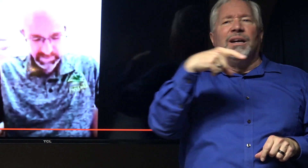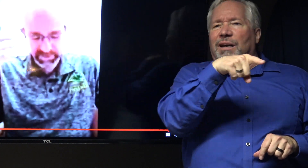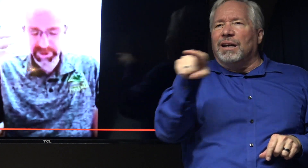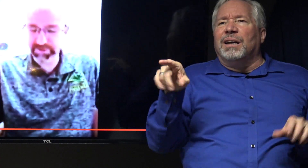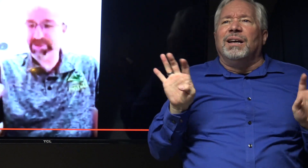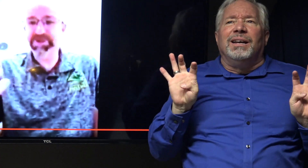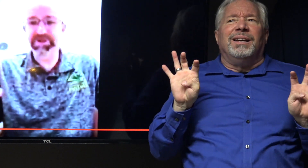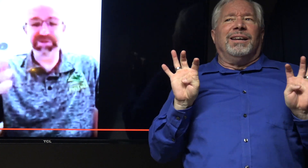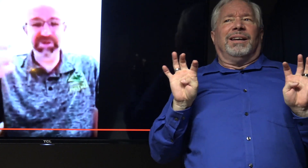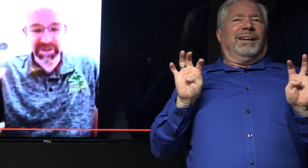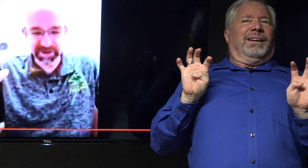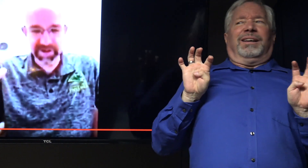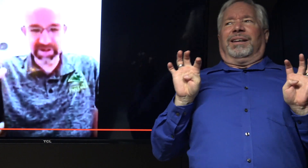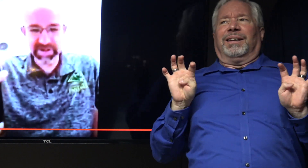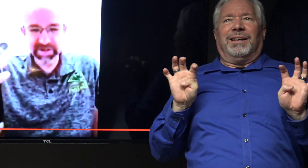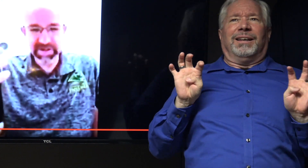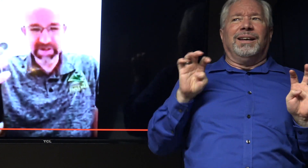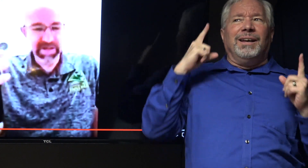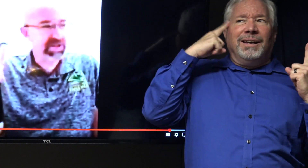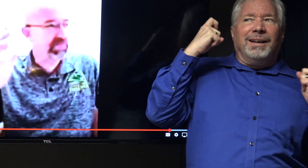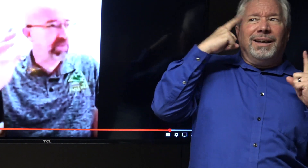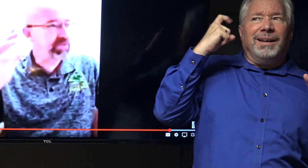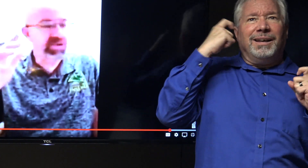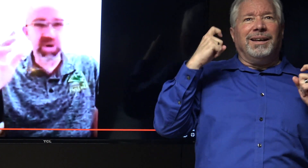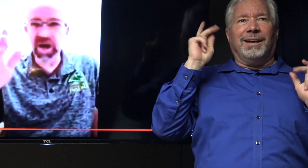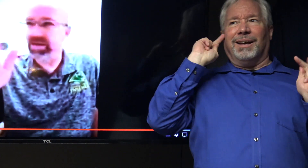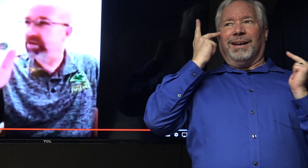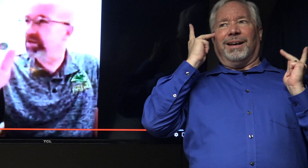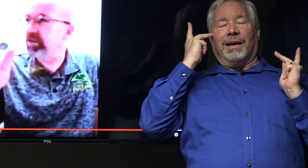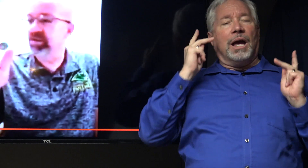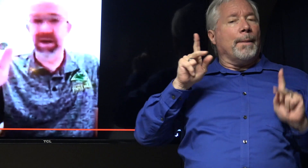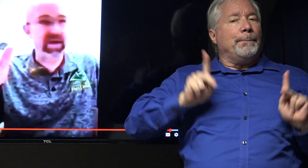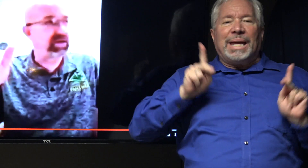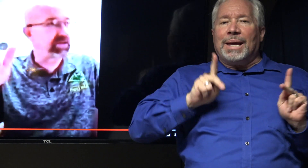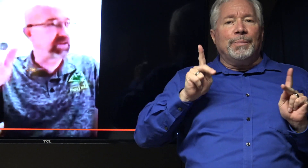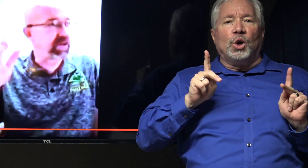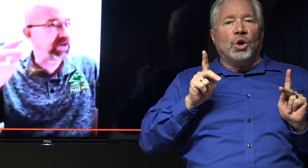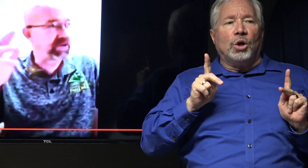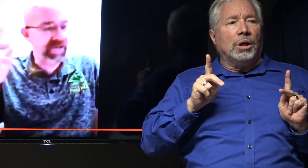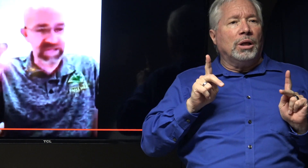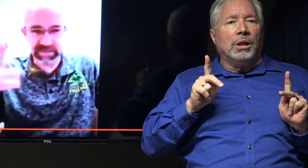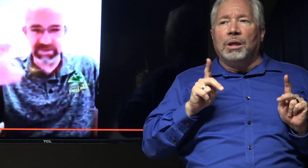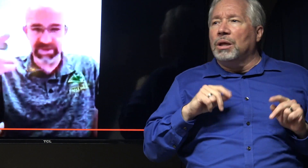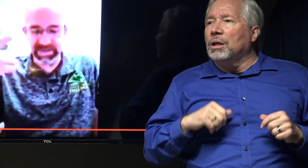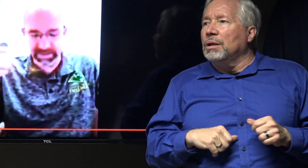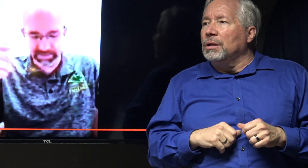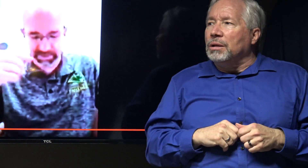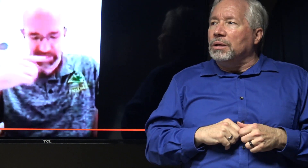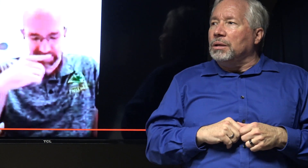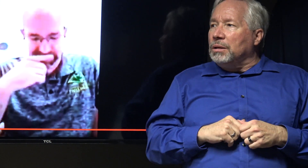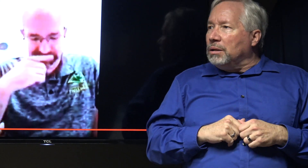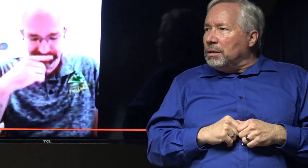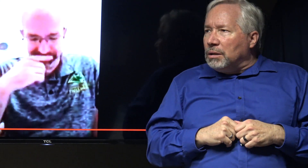It was suspicious. It was leery. I saw people just quietly looking around and taking everything in with their eyes